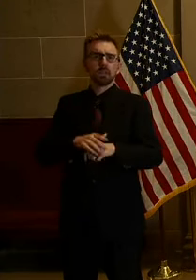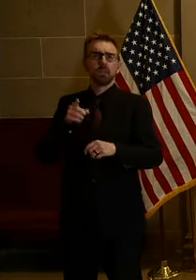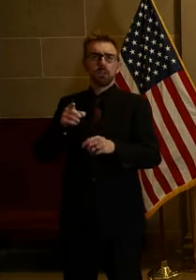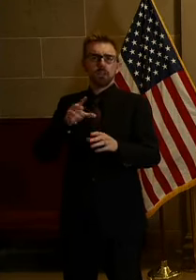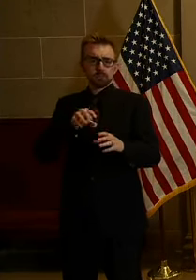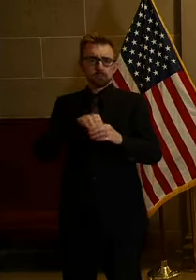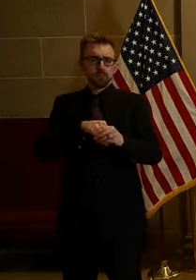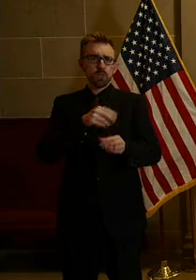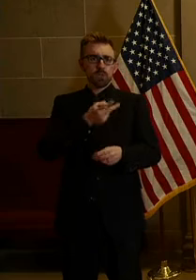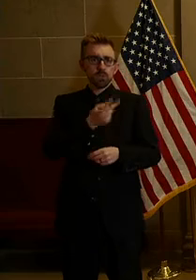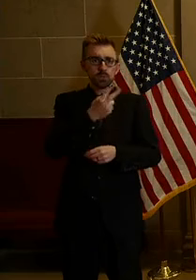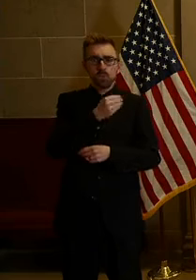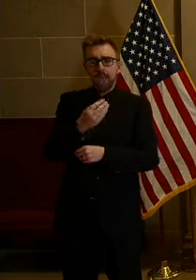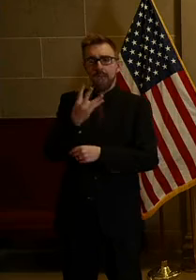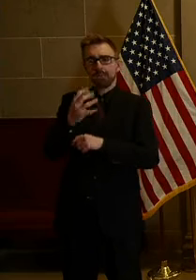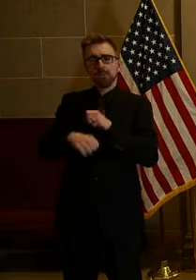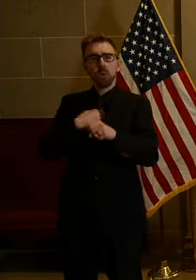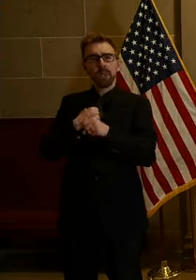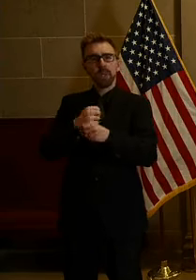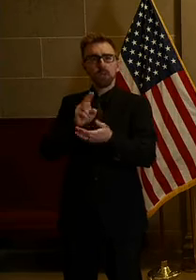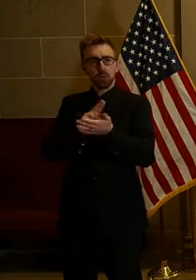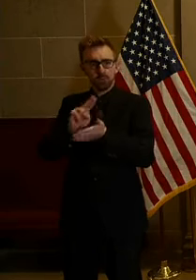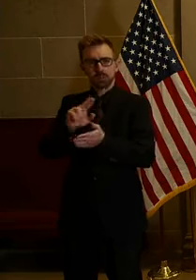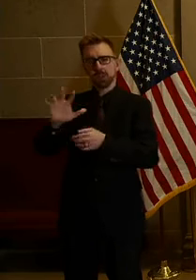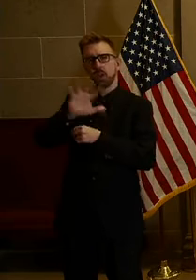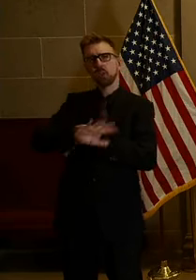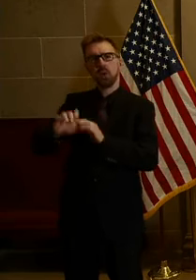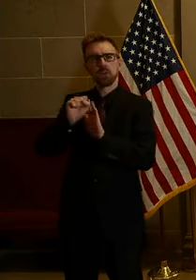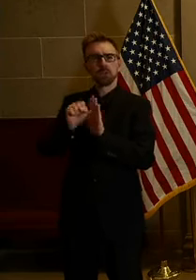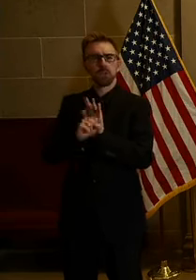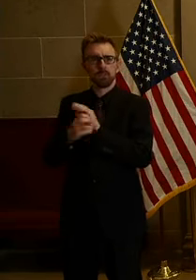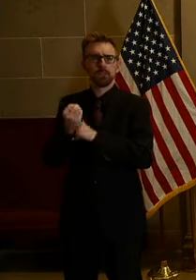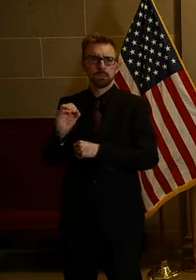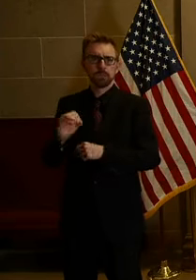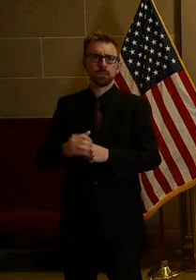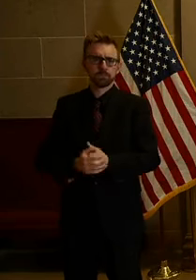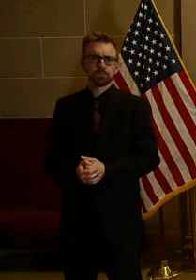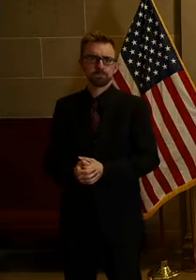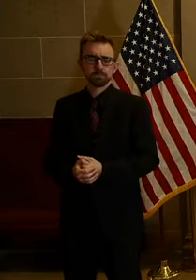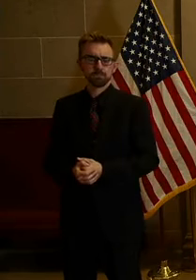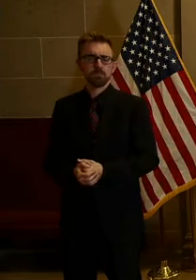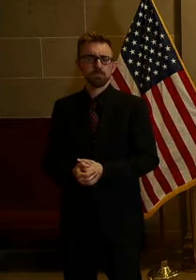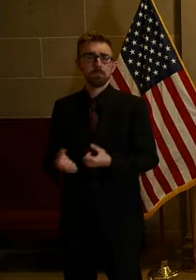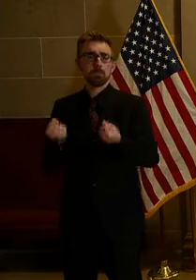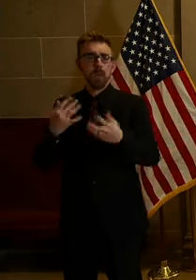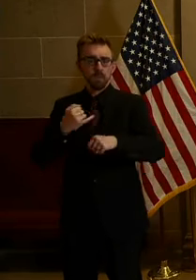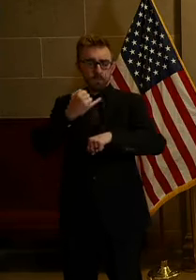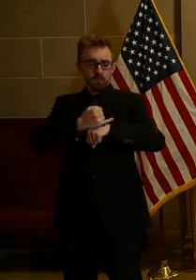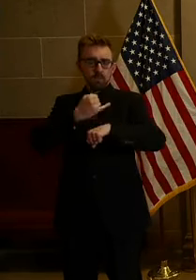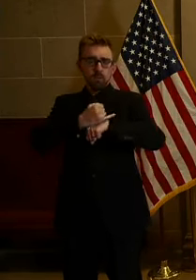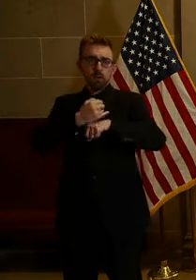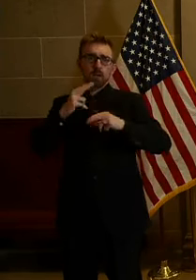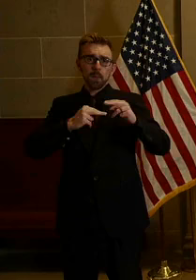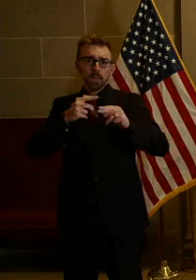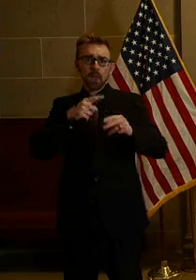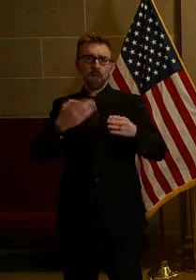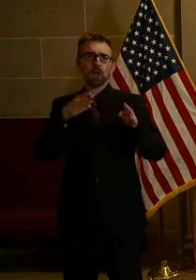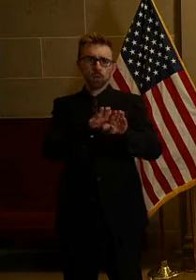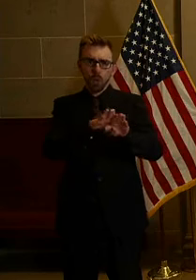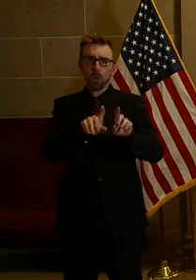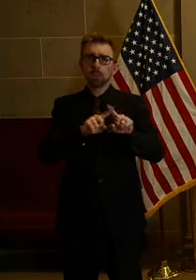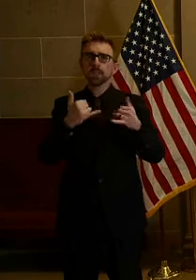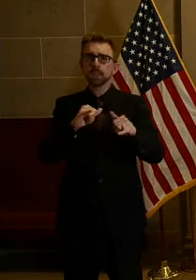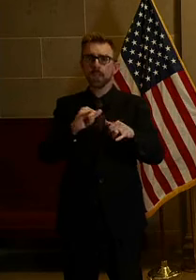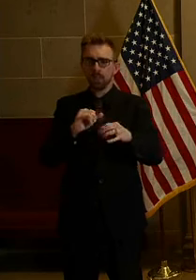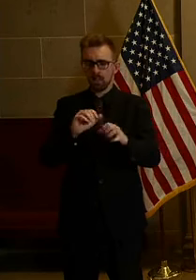two and four year universities across Missouri. many campuses have closed down but are working to